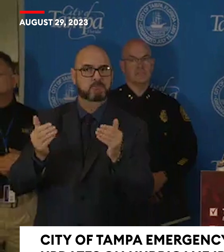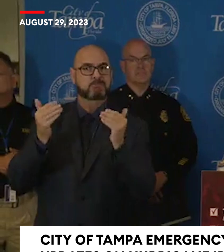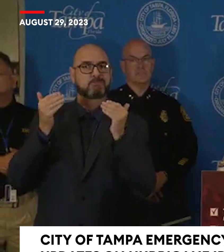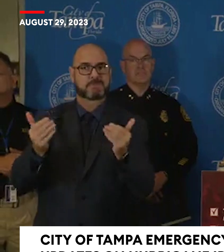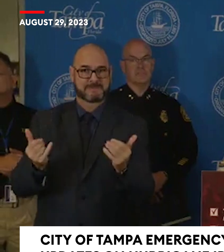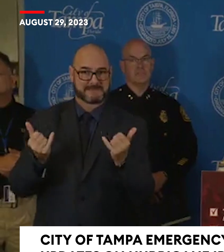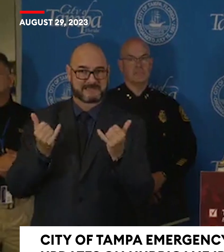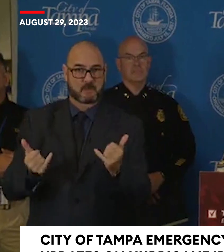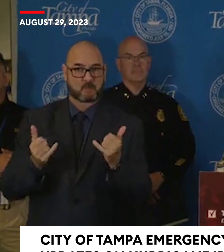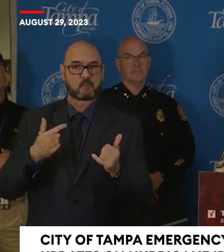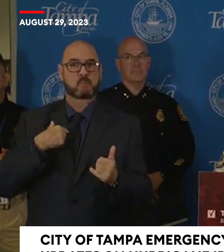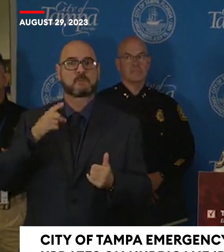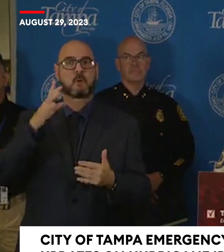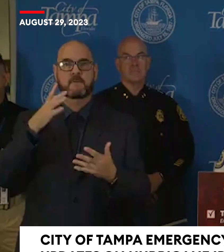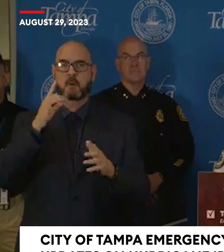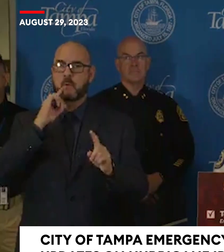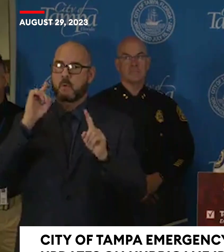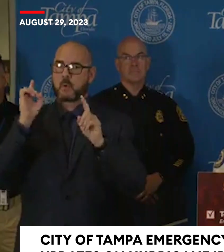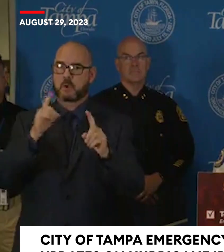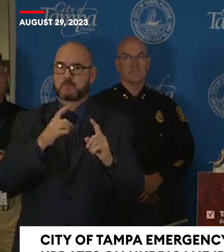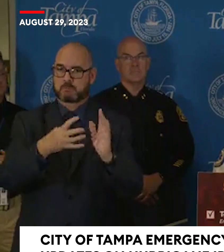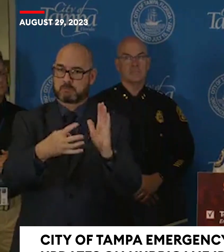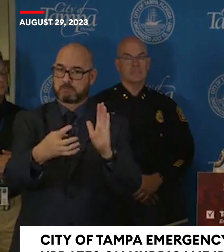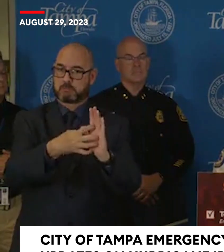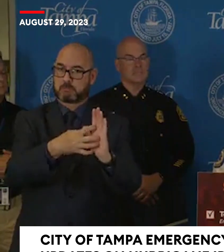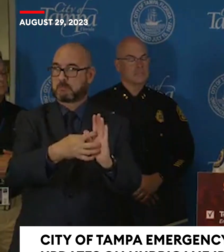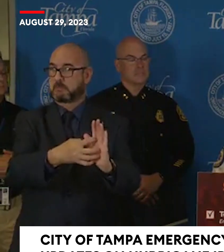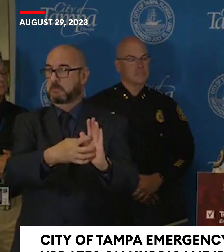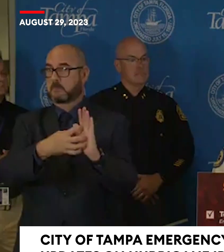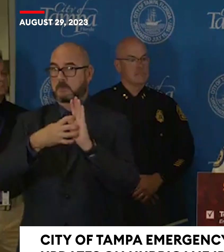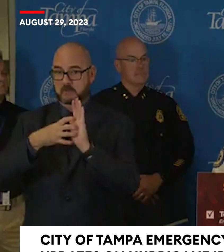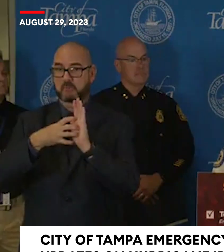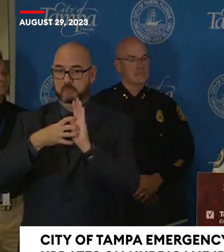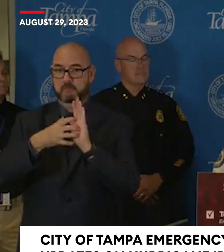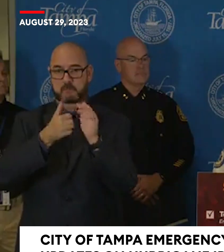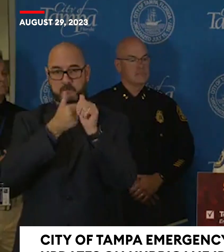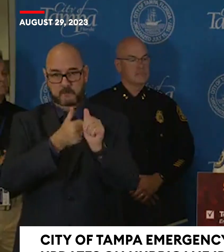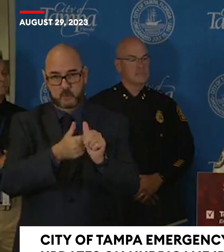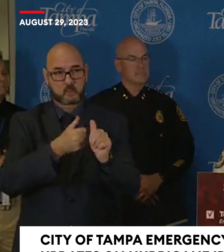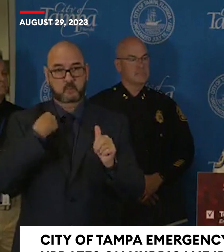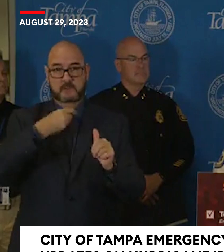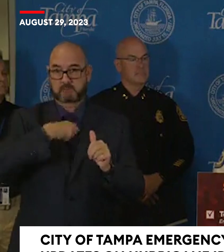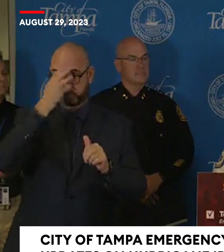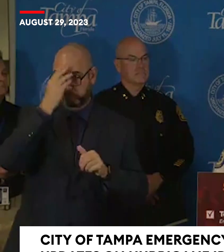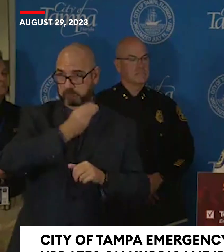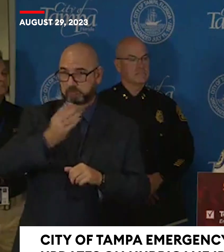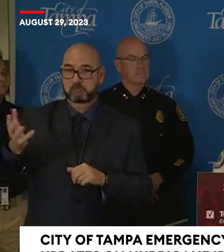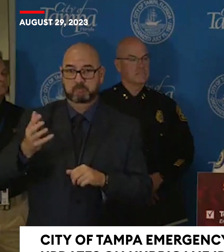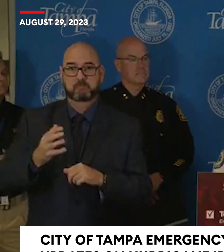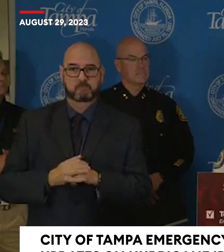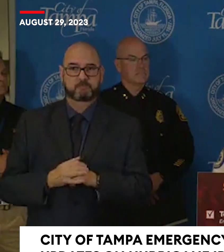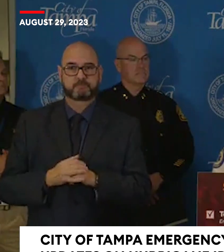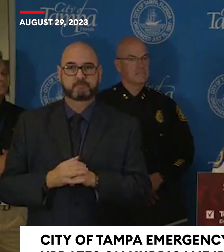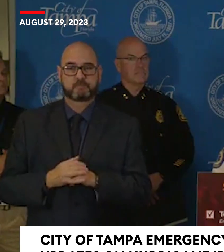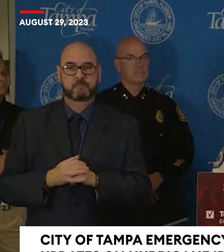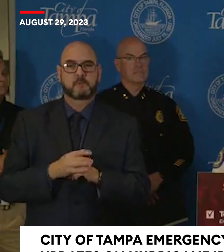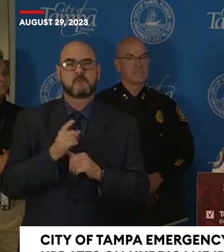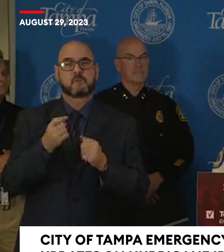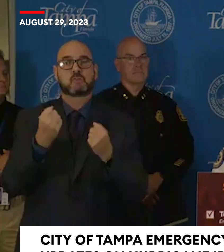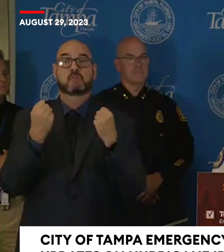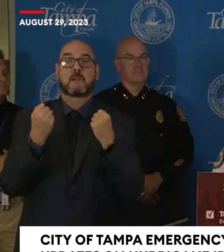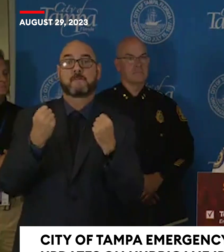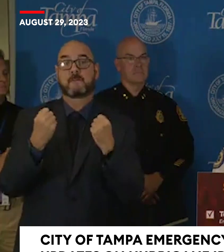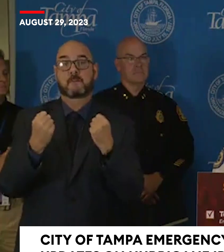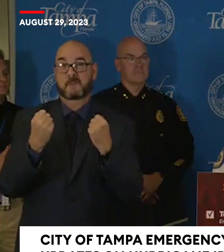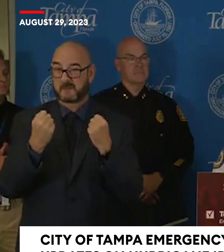everyone to follow authorities. Once the storm begin, traveling on the roads is definitely going to be dangerous. We